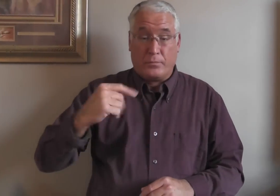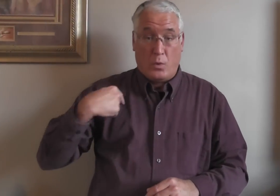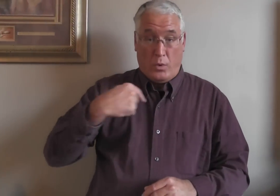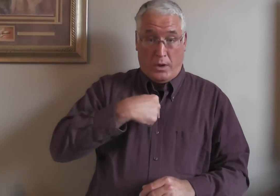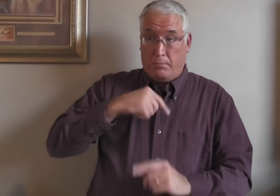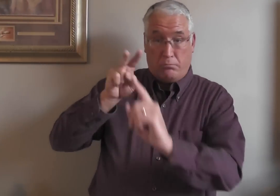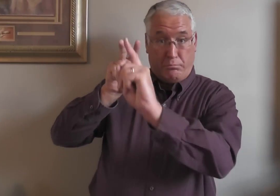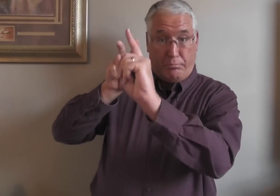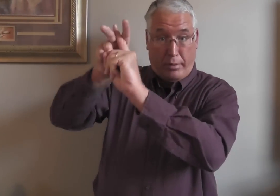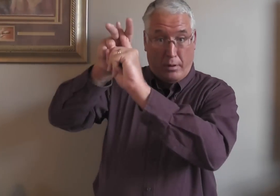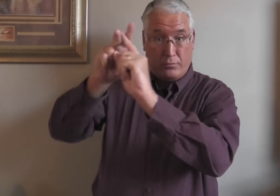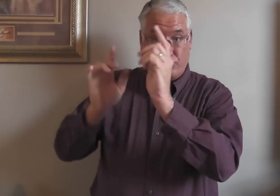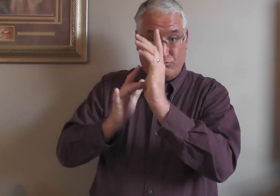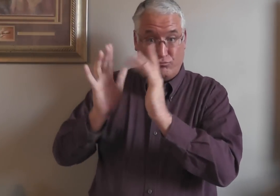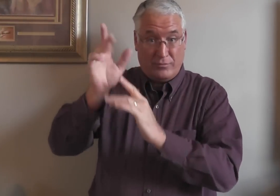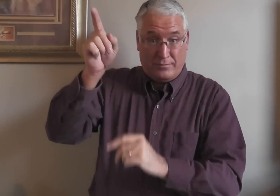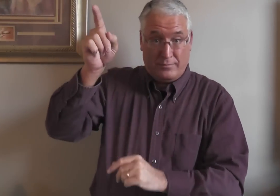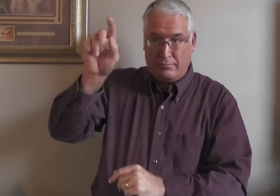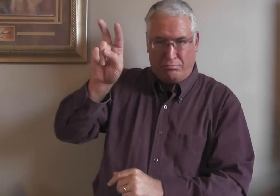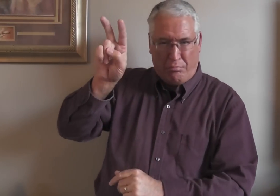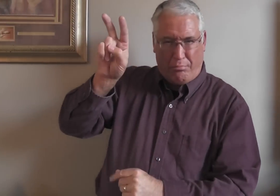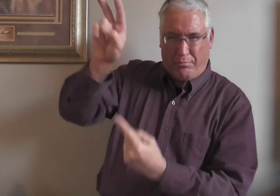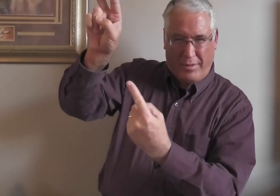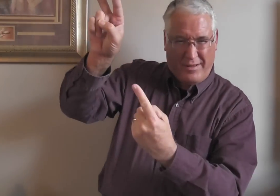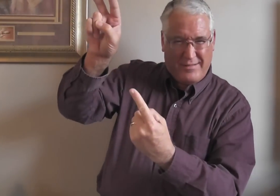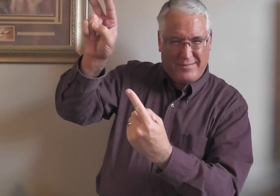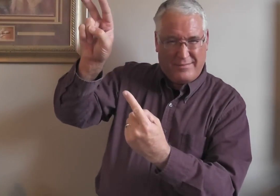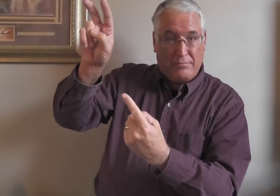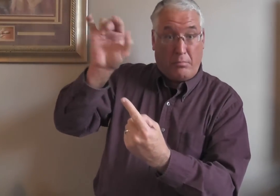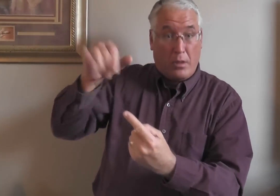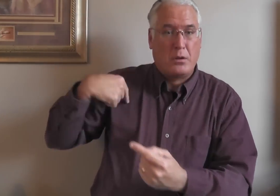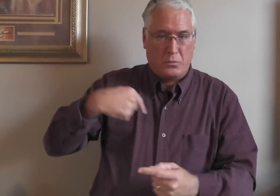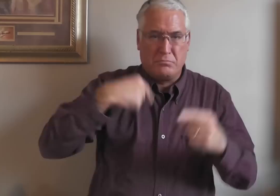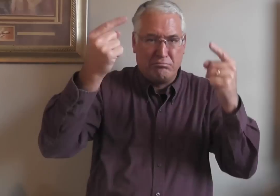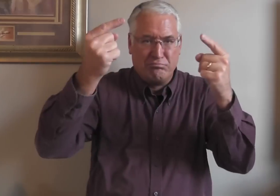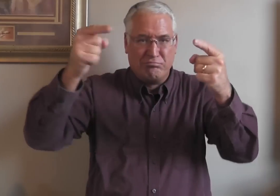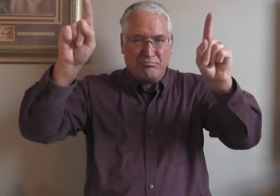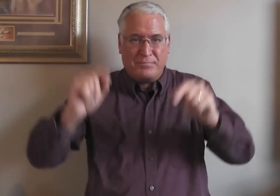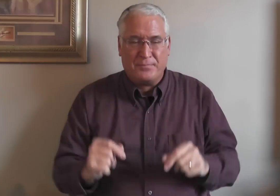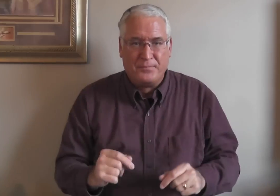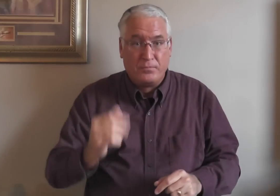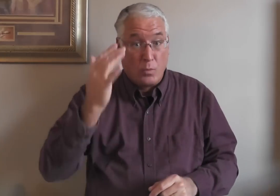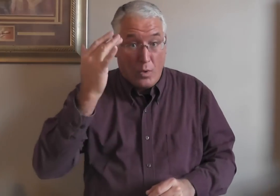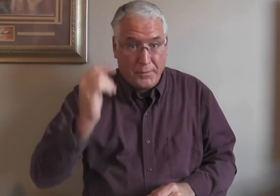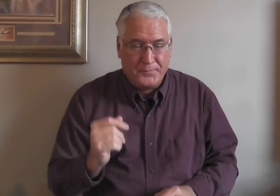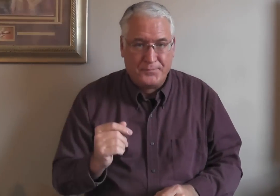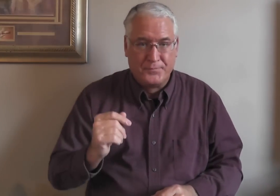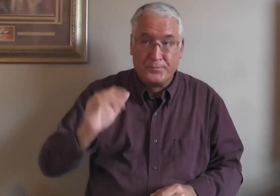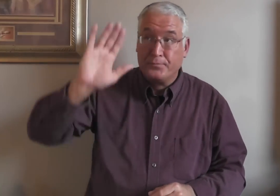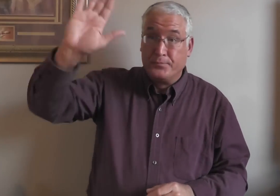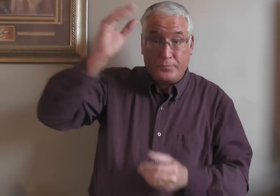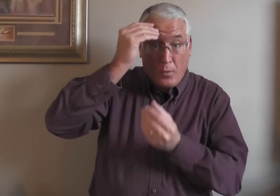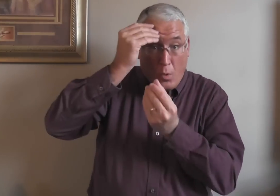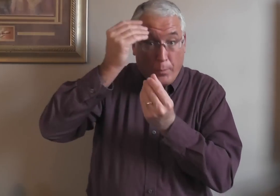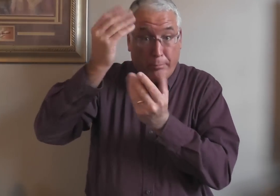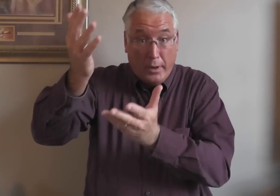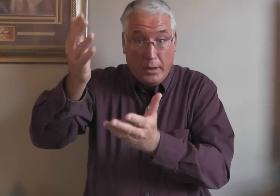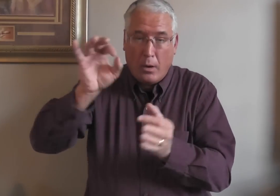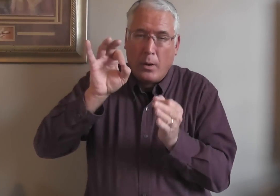But, when we plug into Jesus, looking to him only, we're successful. Why? Because